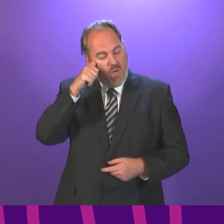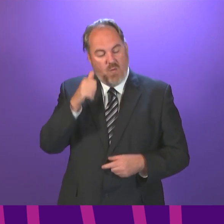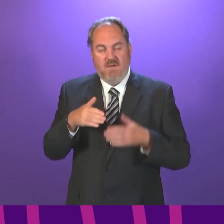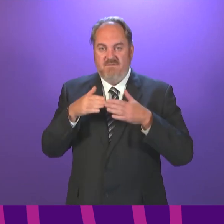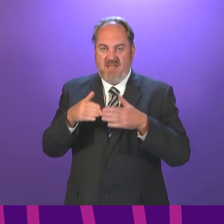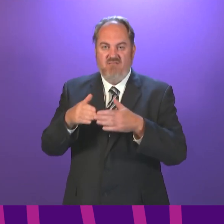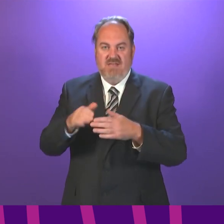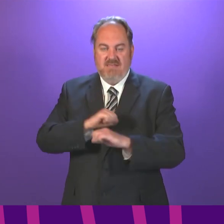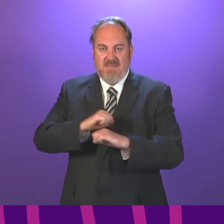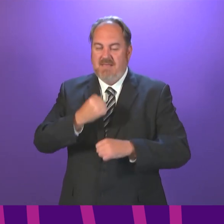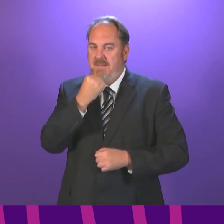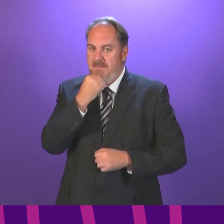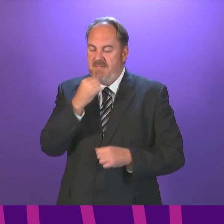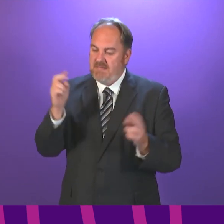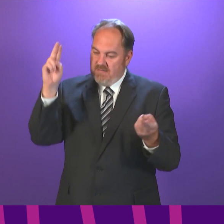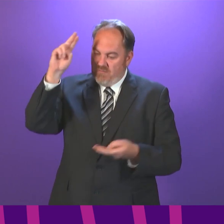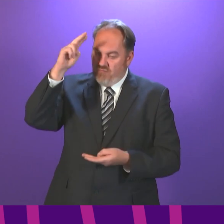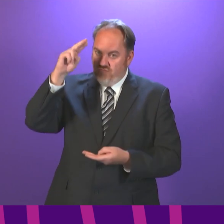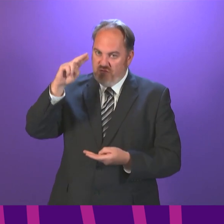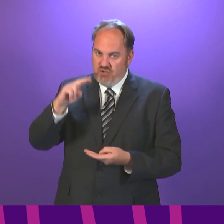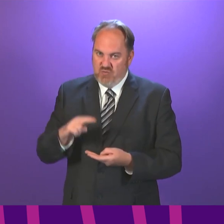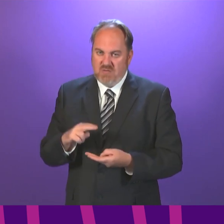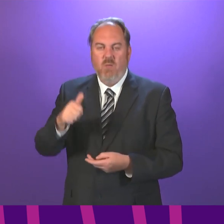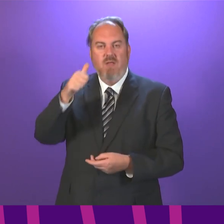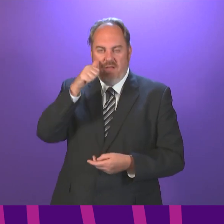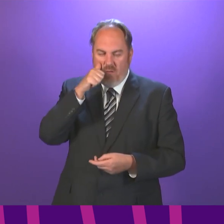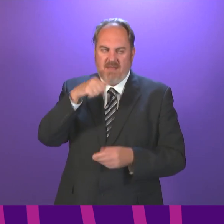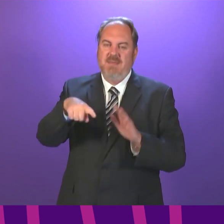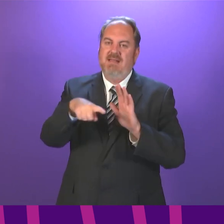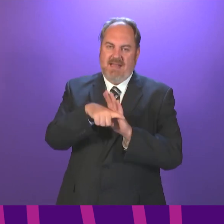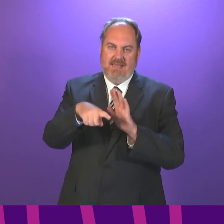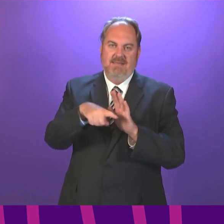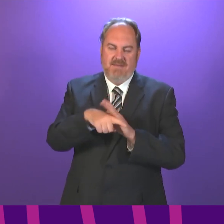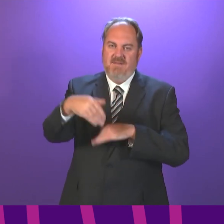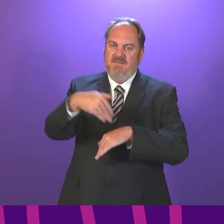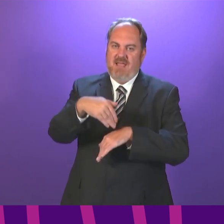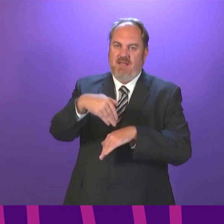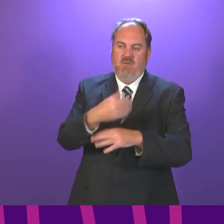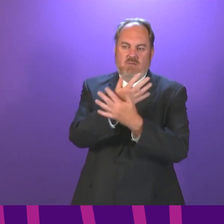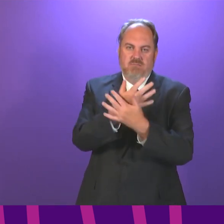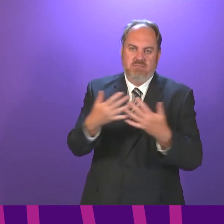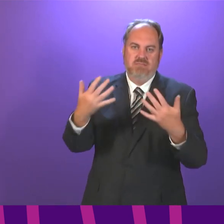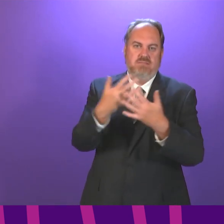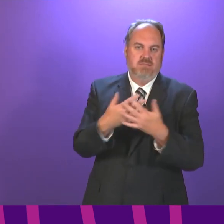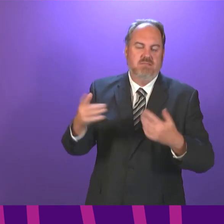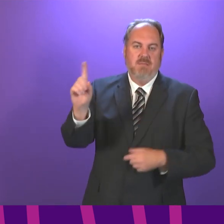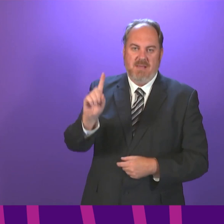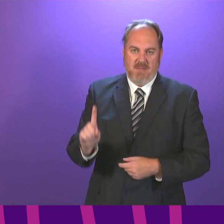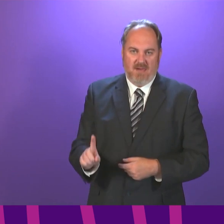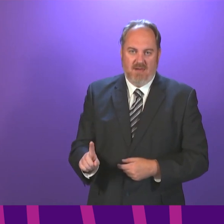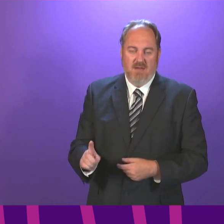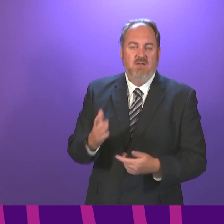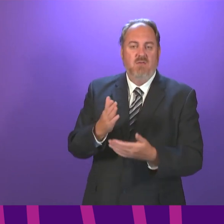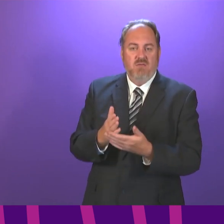and that has resulted in significant problems for people travelling to and from the islands. While that is frustrating for anybody wanting to travel